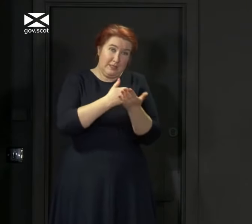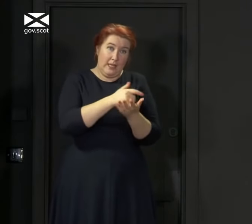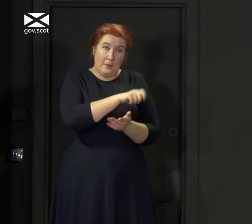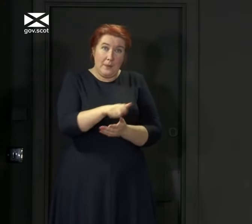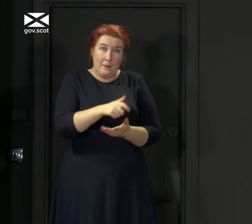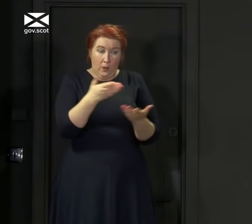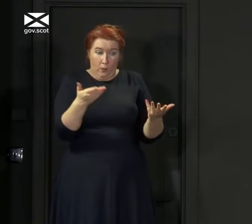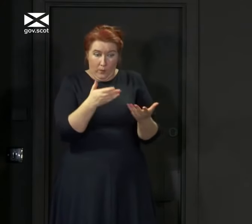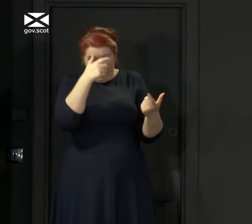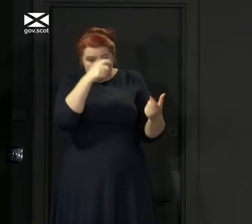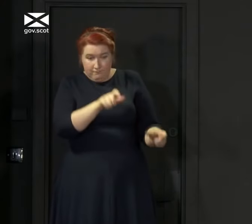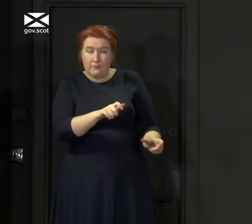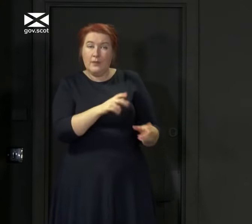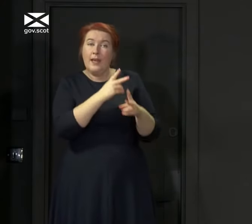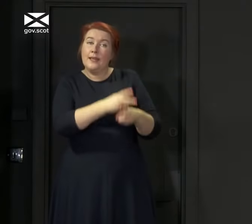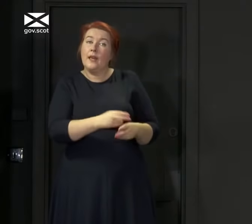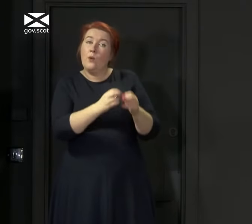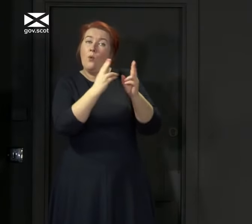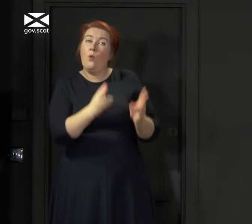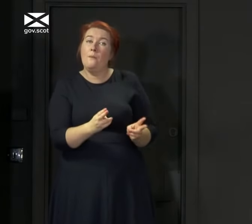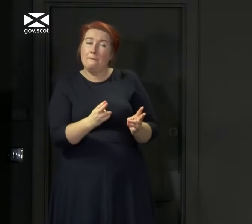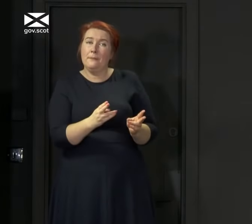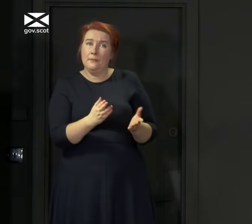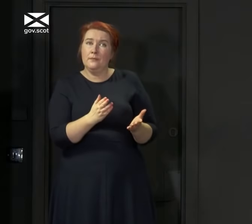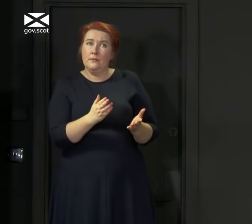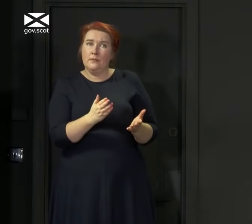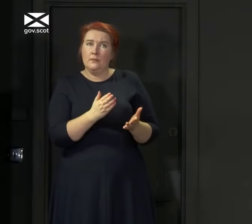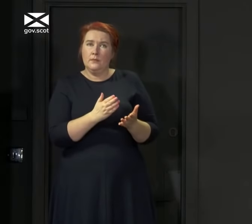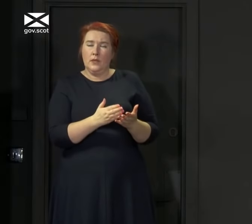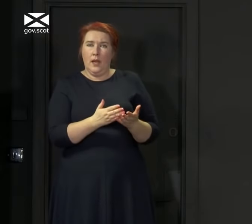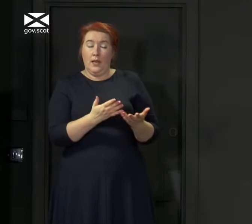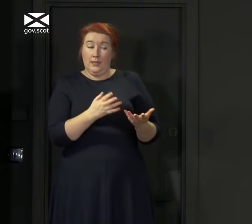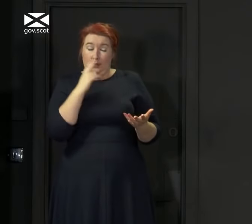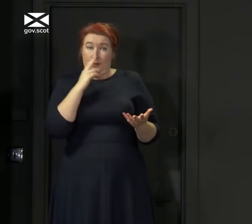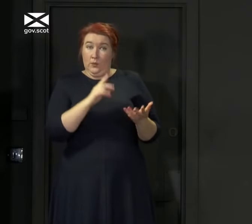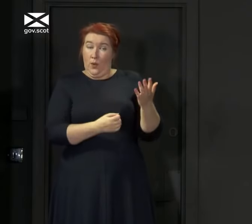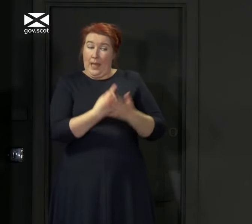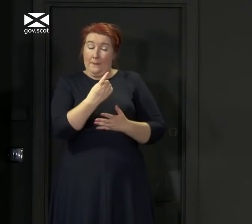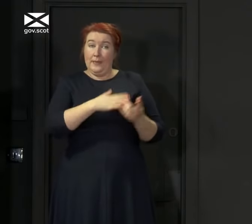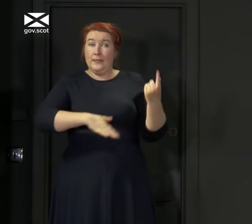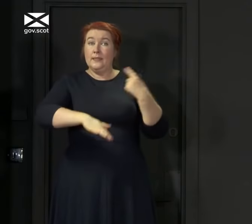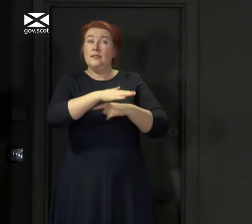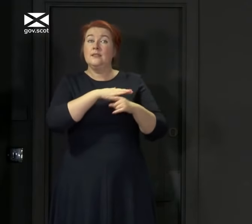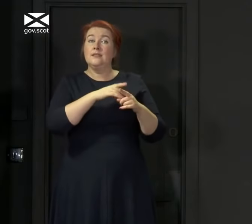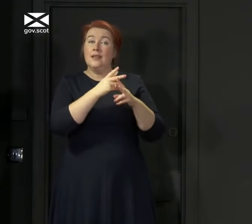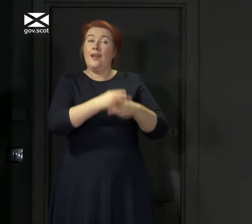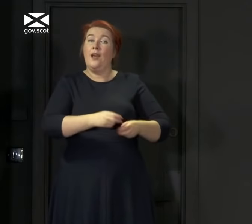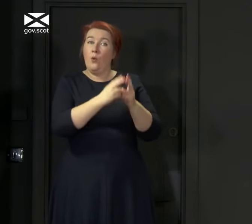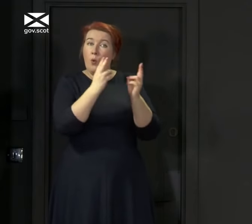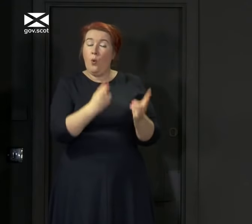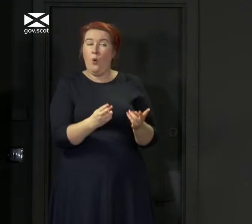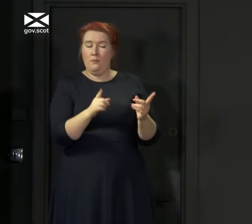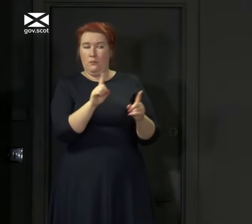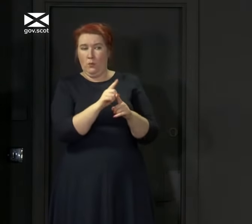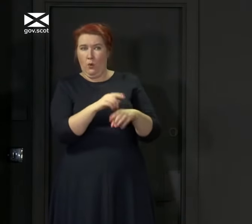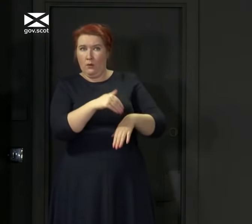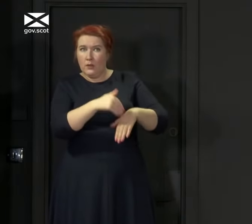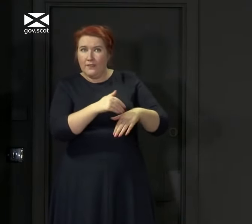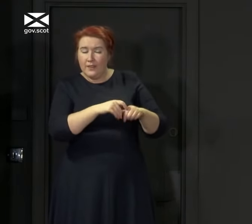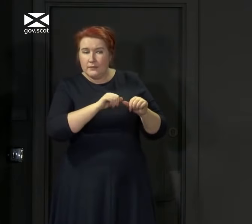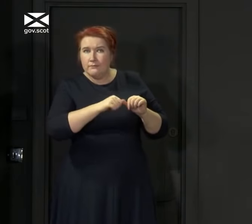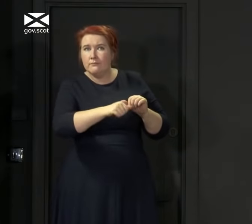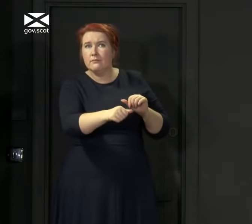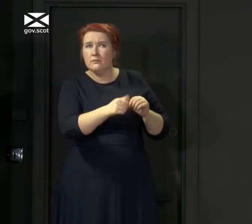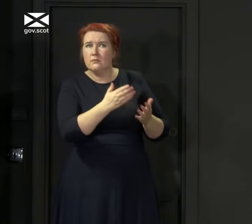homes. And the weight of what has happened in care homes and the implications of that certainly weigh very